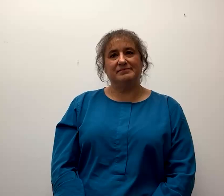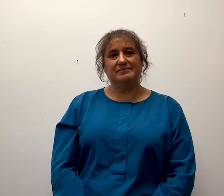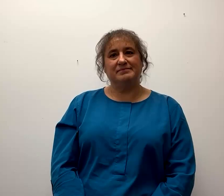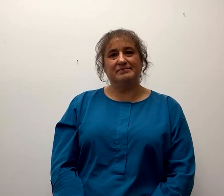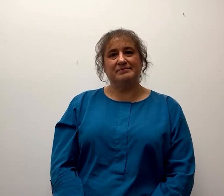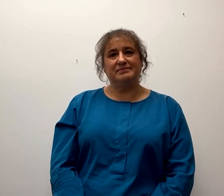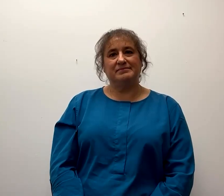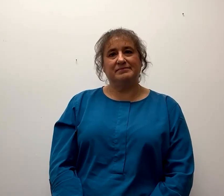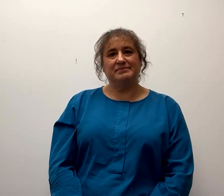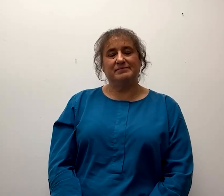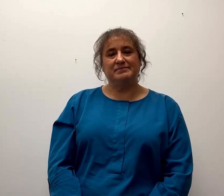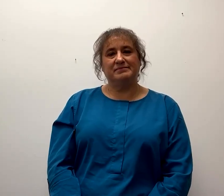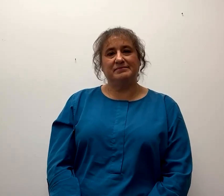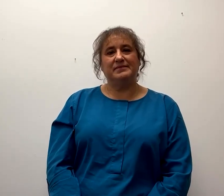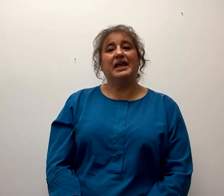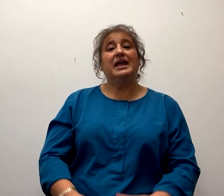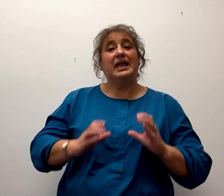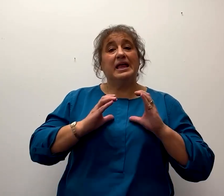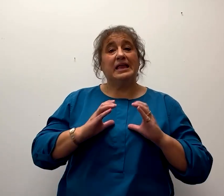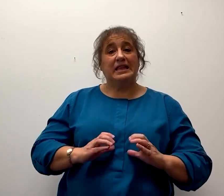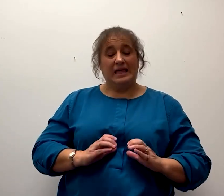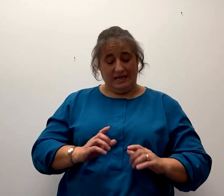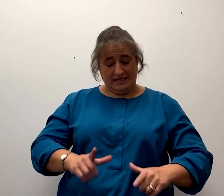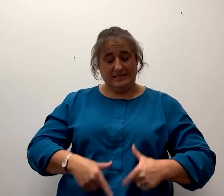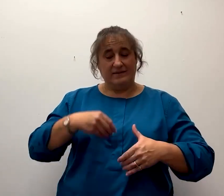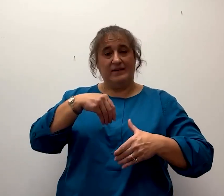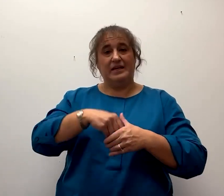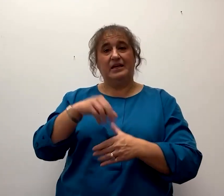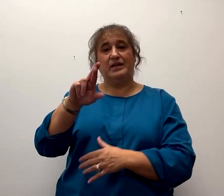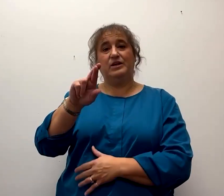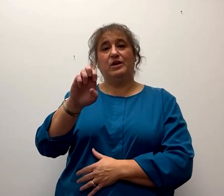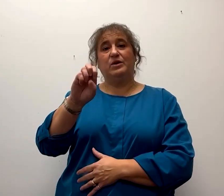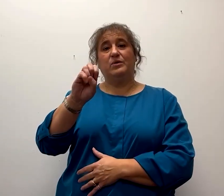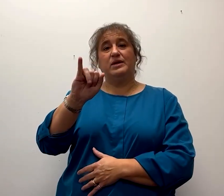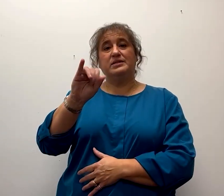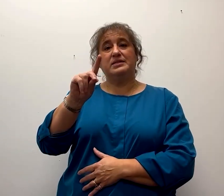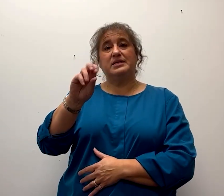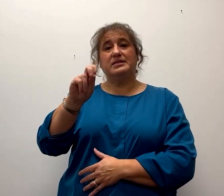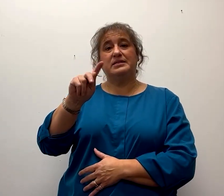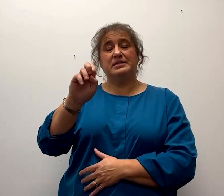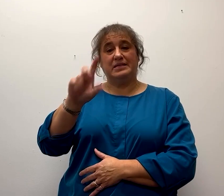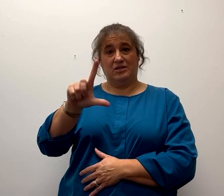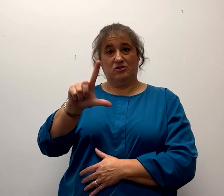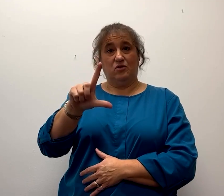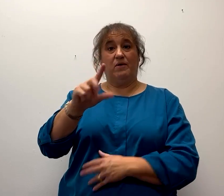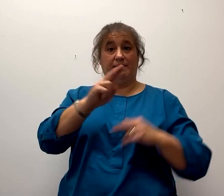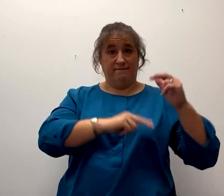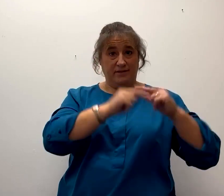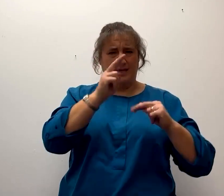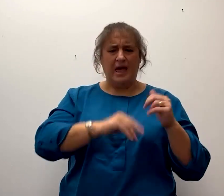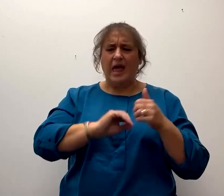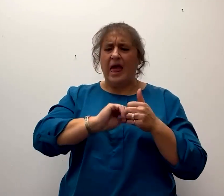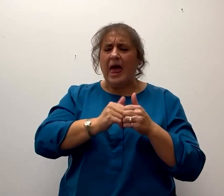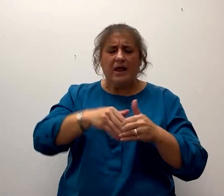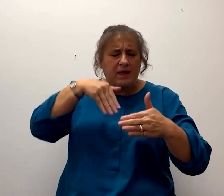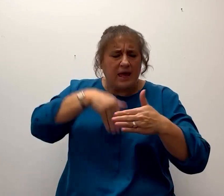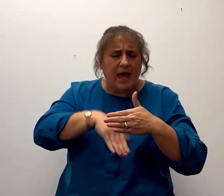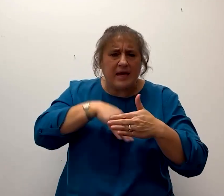For clients who reside in residential facilities, how can they have access to social recreational activities?